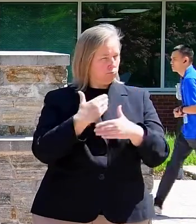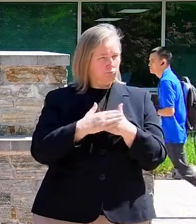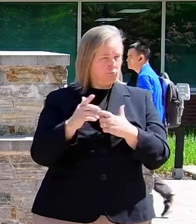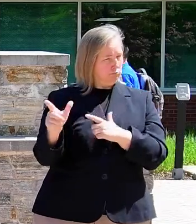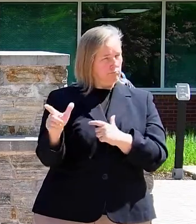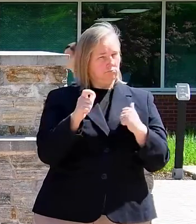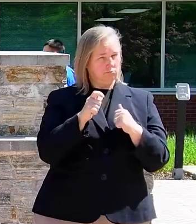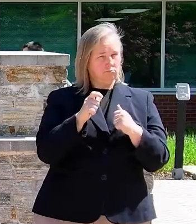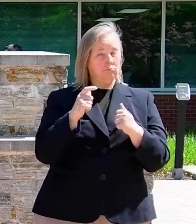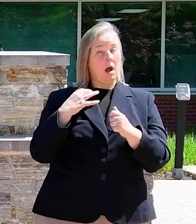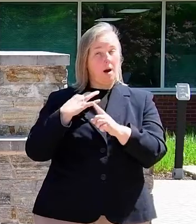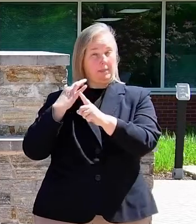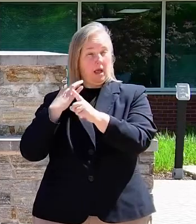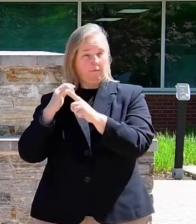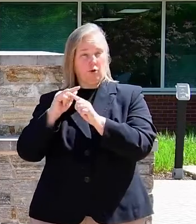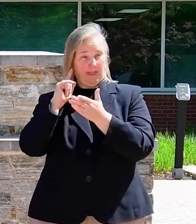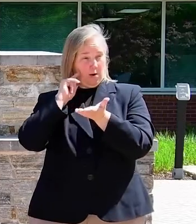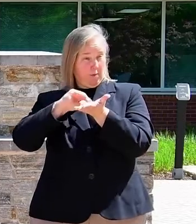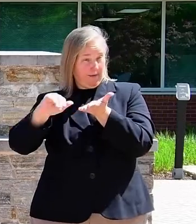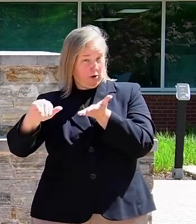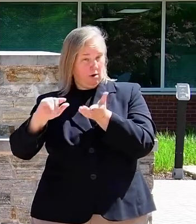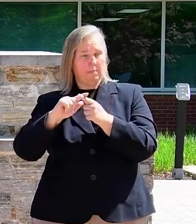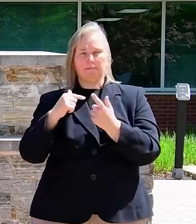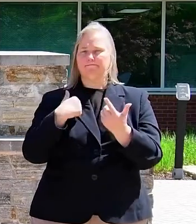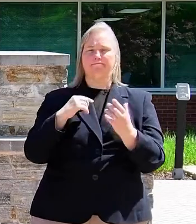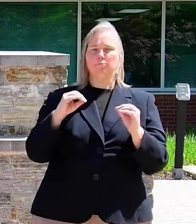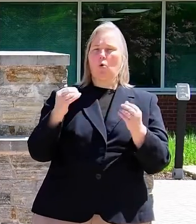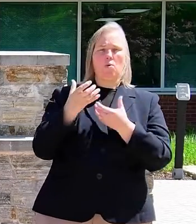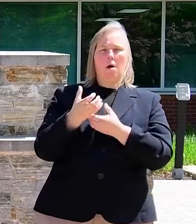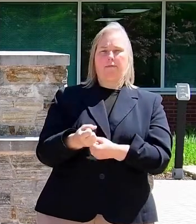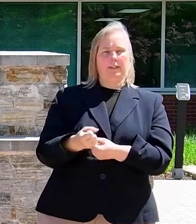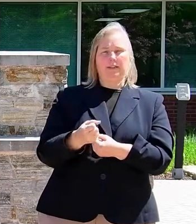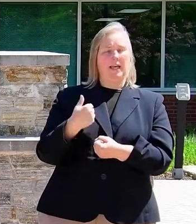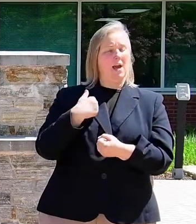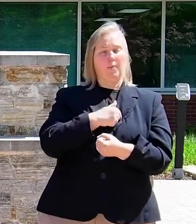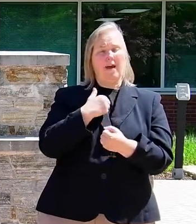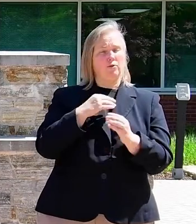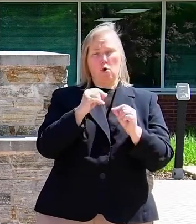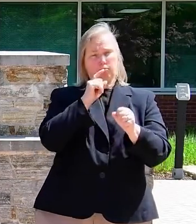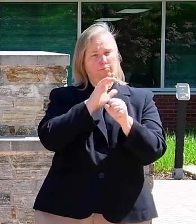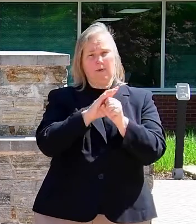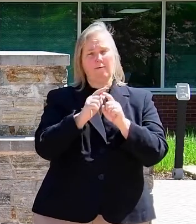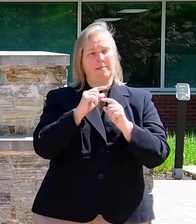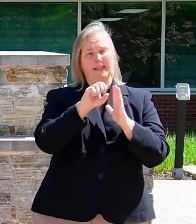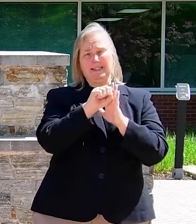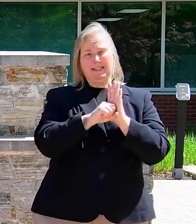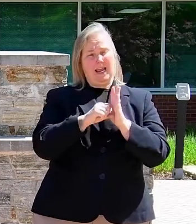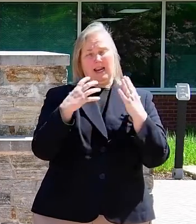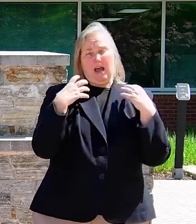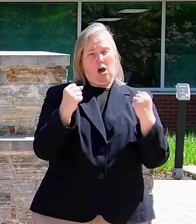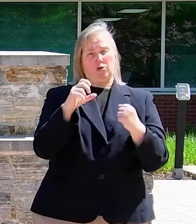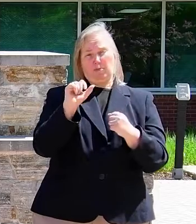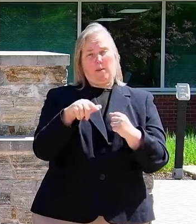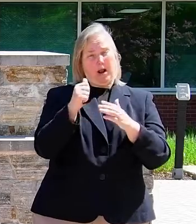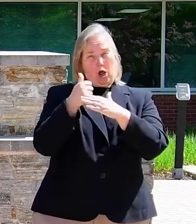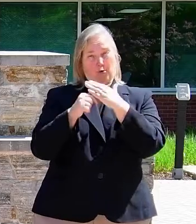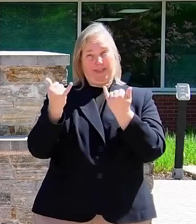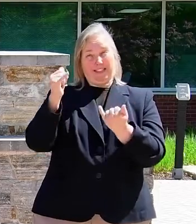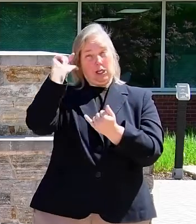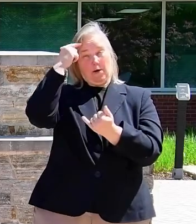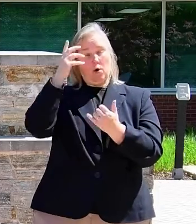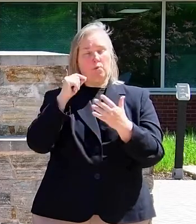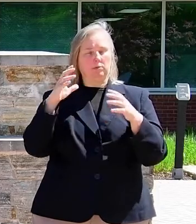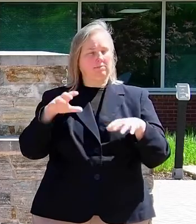in applying for this waiver, but I have no confidence and we have no assurance that the state health department under this governor will act anytime